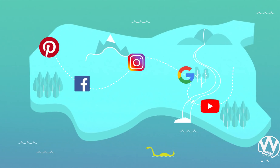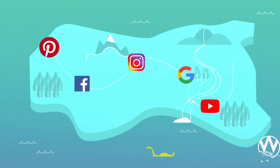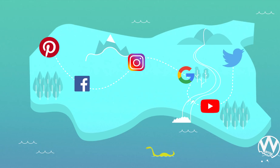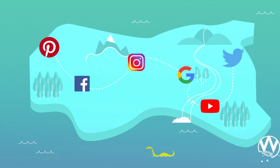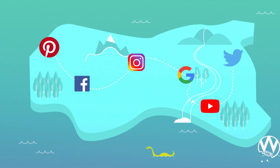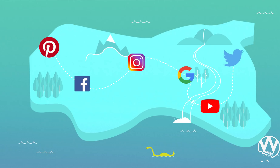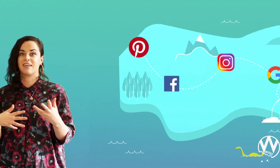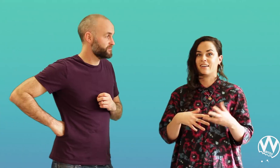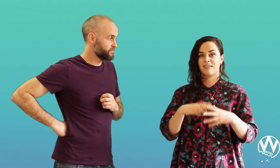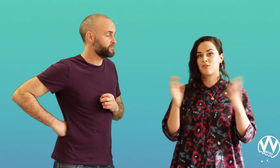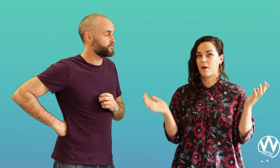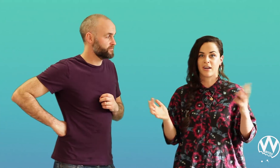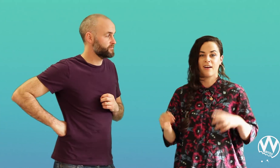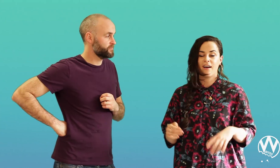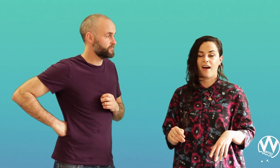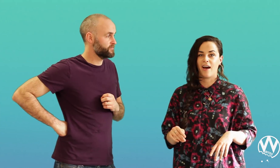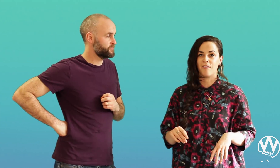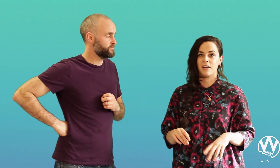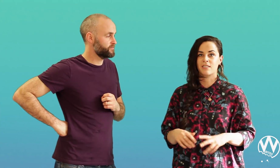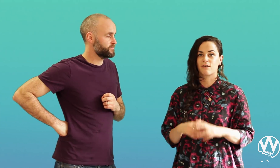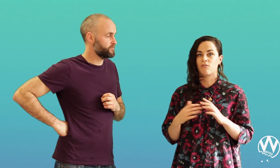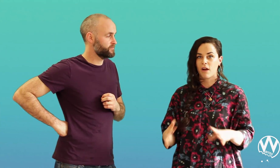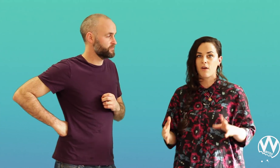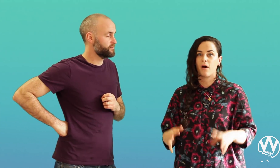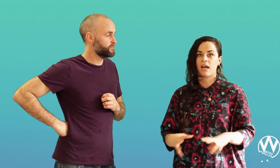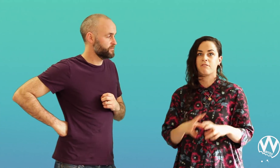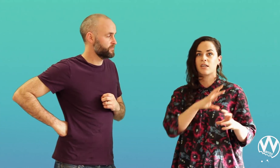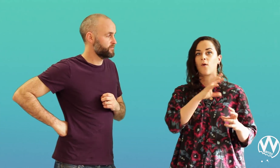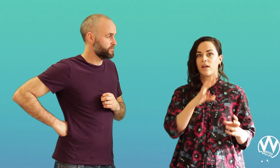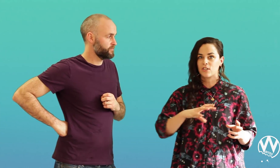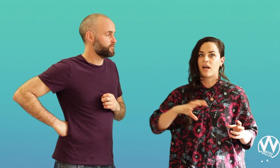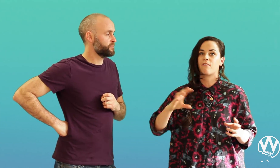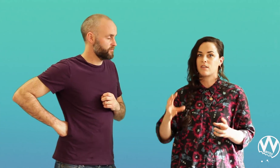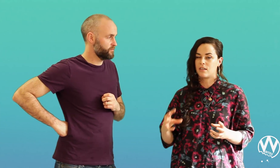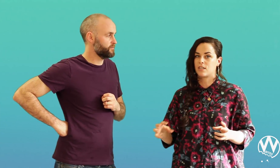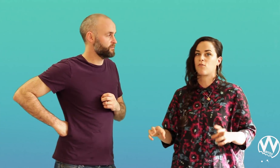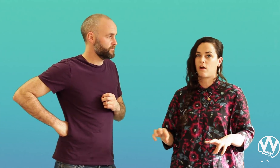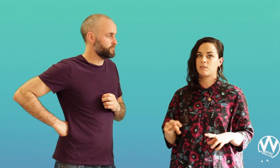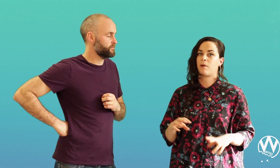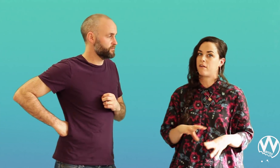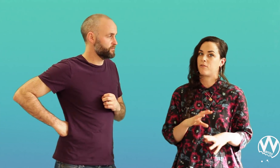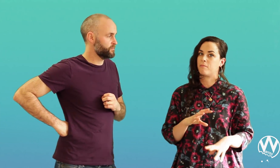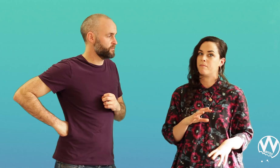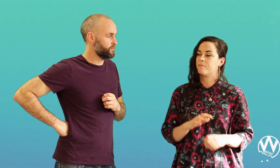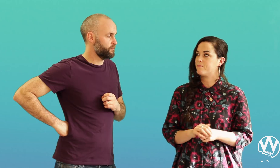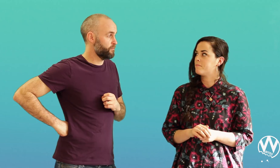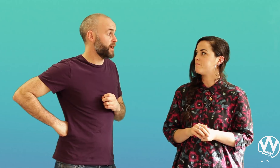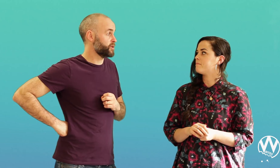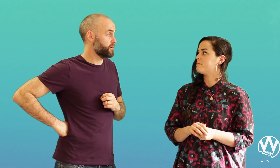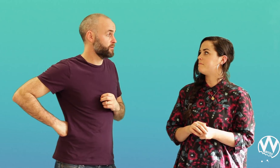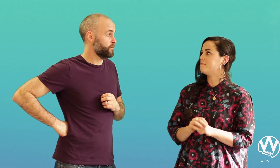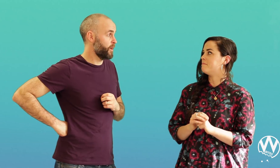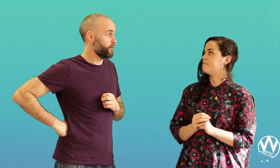to Twitter. It's a great way of sequential advertising cross-platform. Magic. Wow.